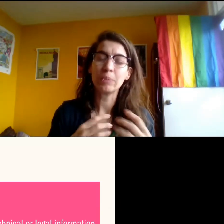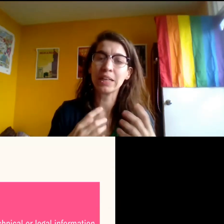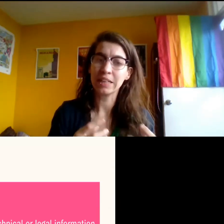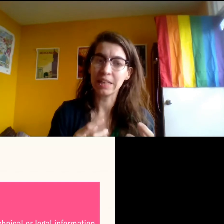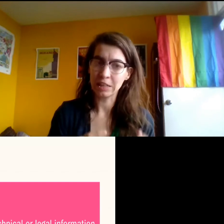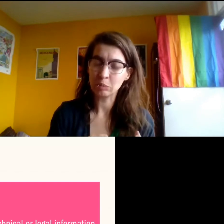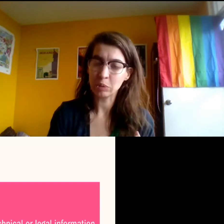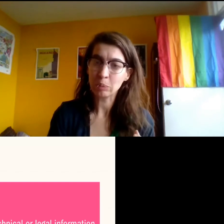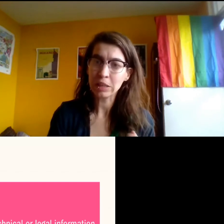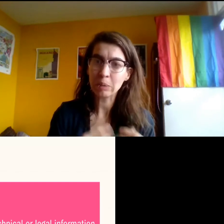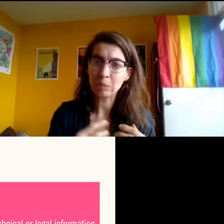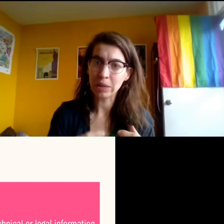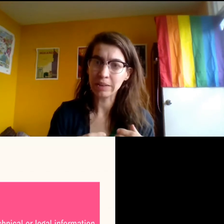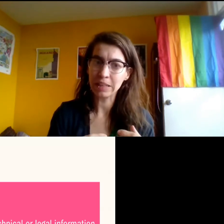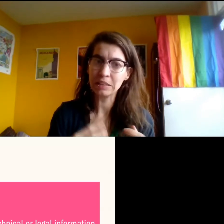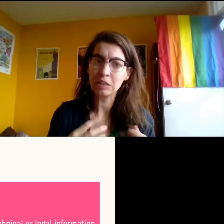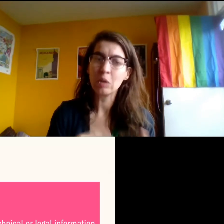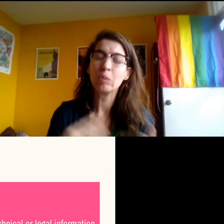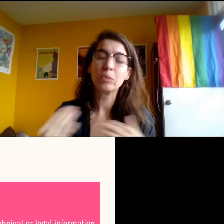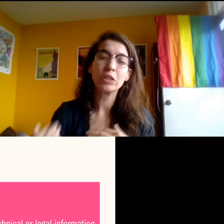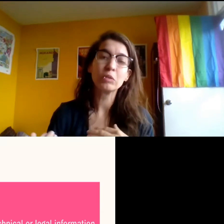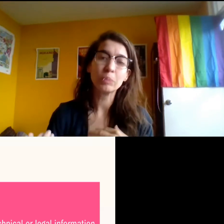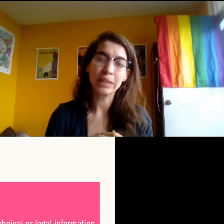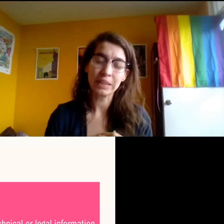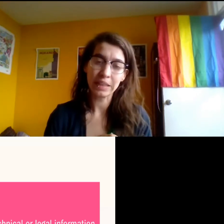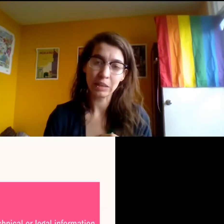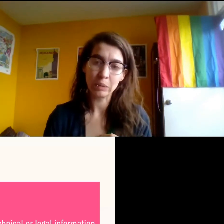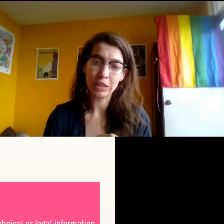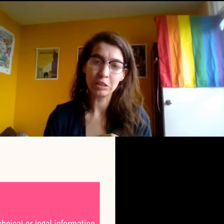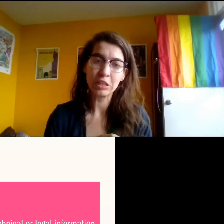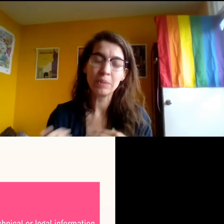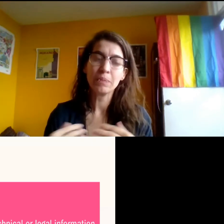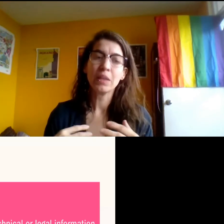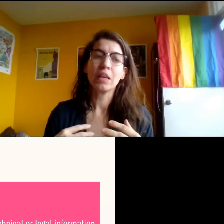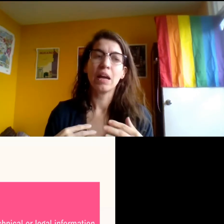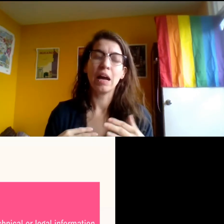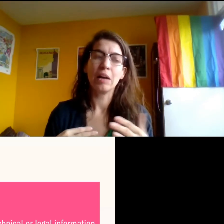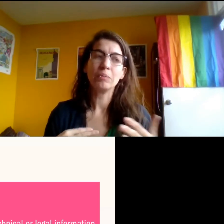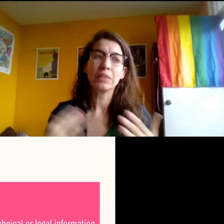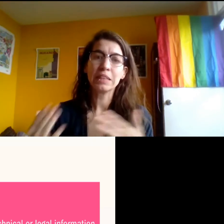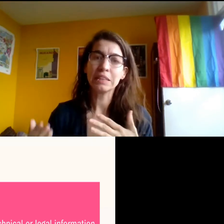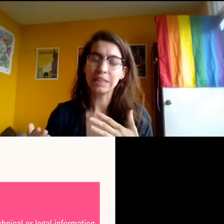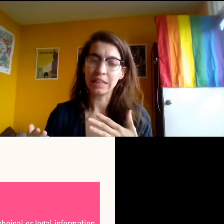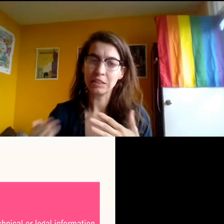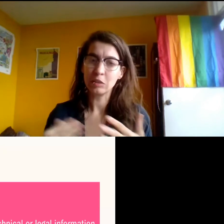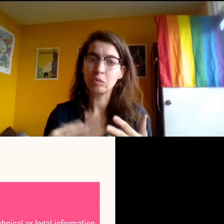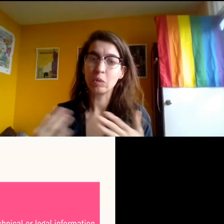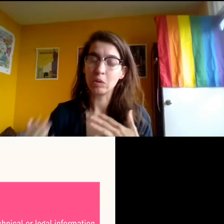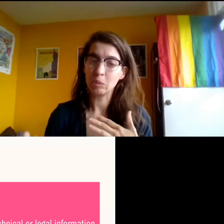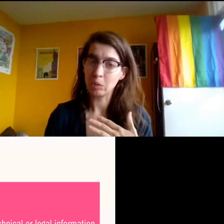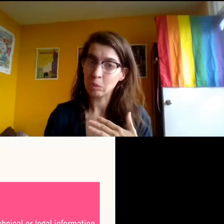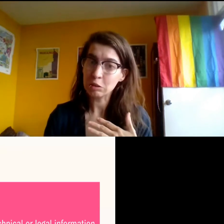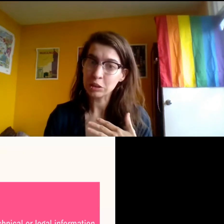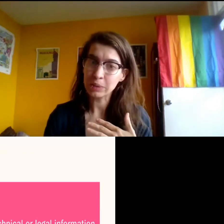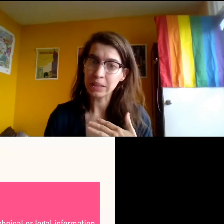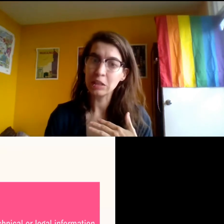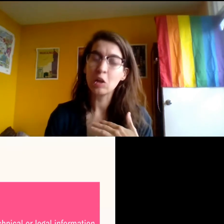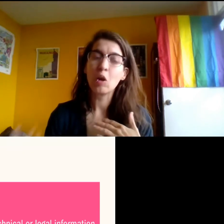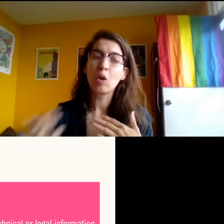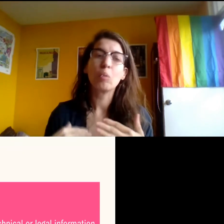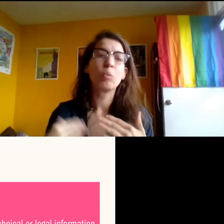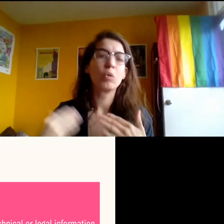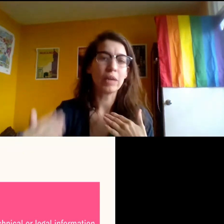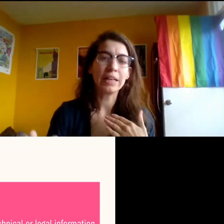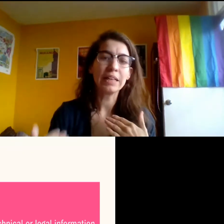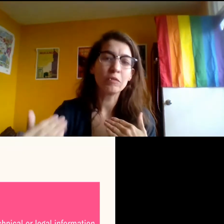making it age appropriate. Whereas when we use plain language, um, these days for what we're doing,